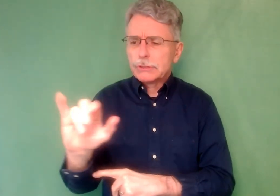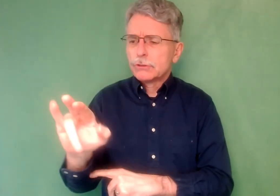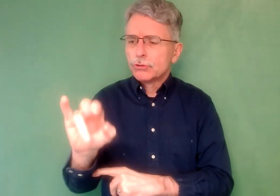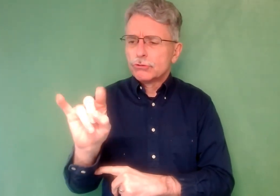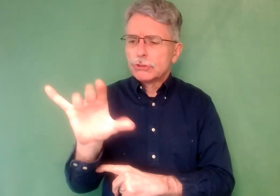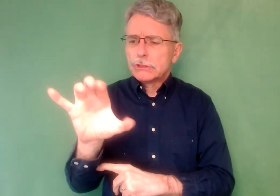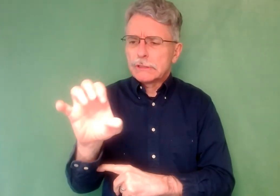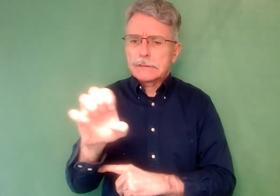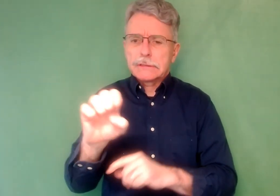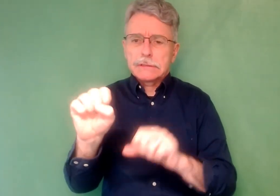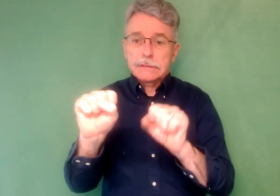The Projects 3 you type a science 4?